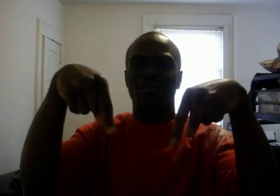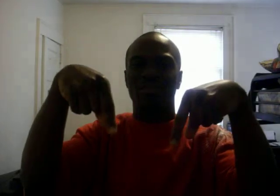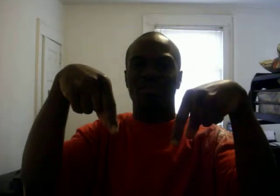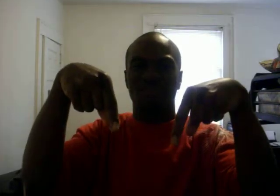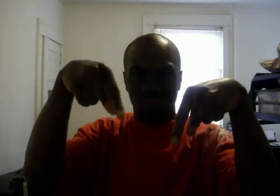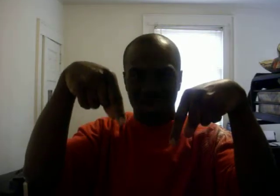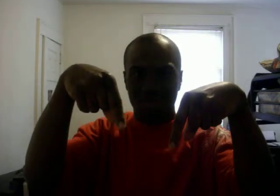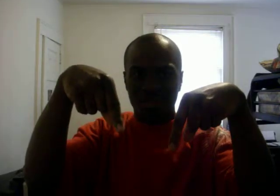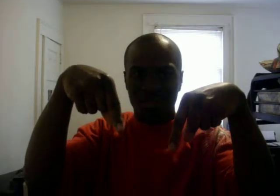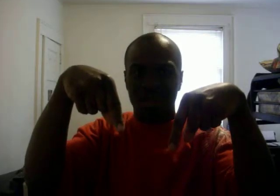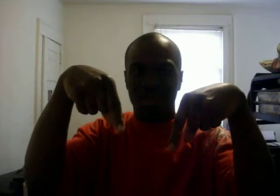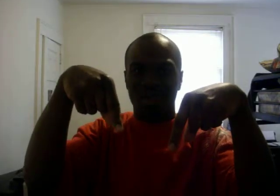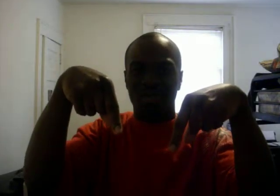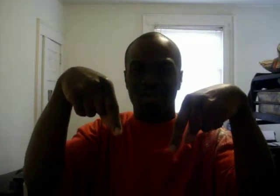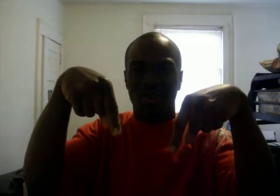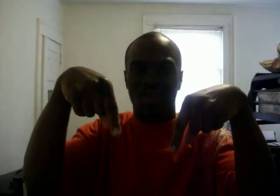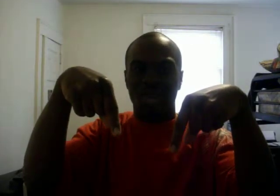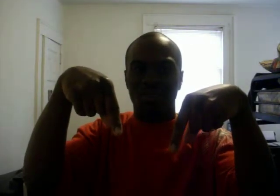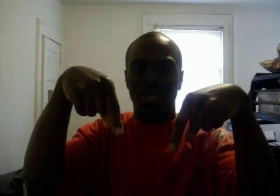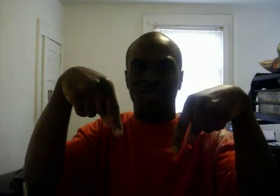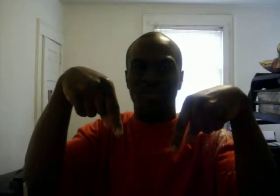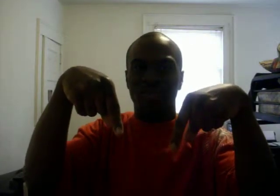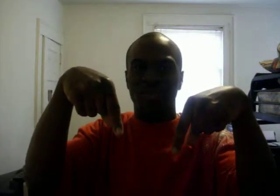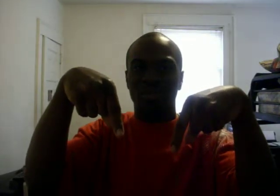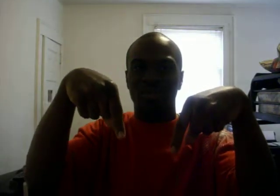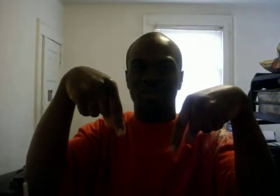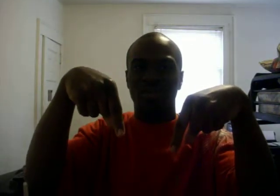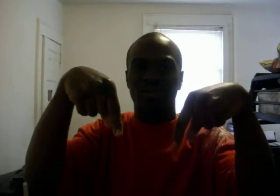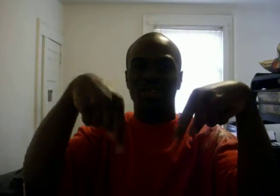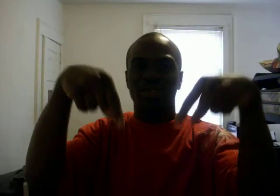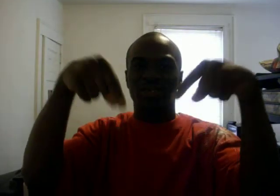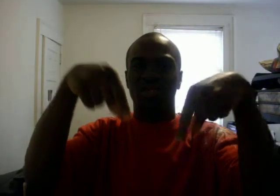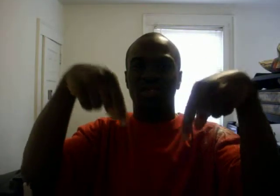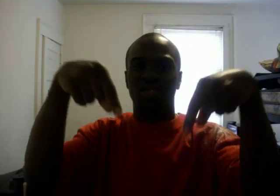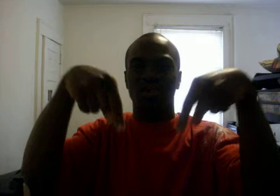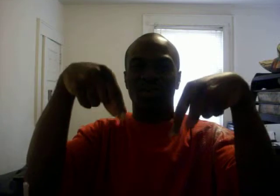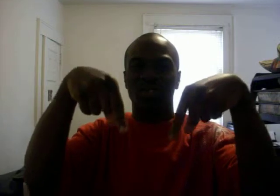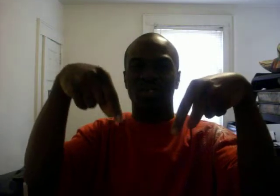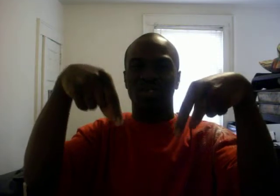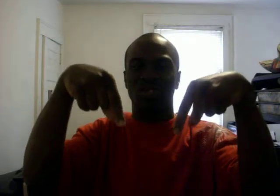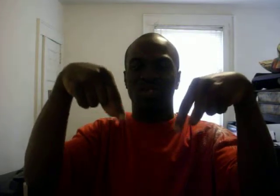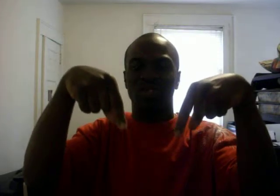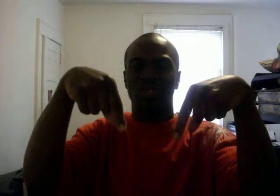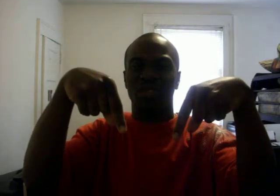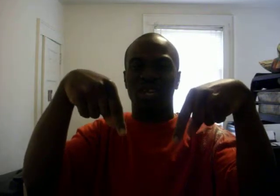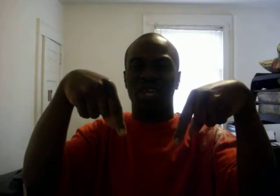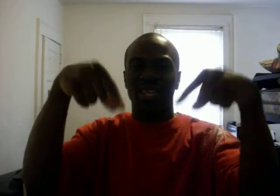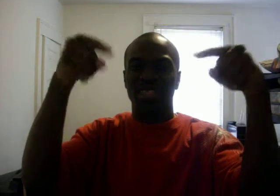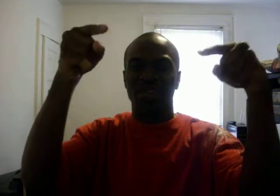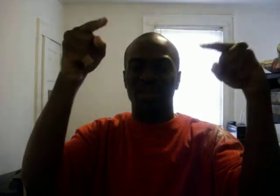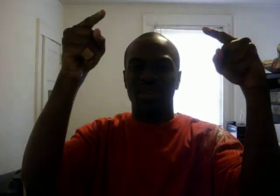arcade playthrough speedrun So it's all in the description That's going to be